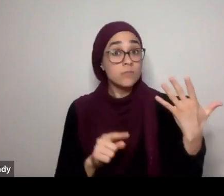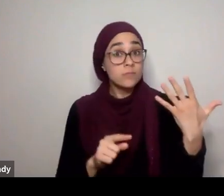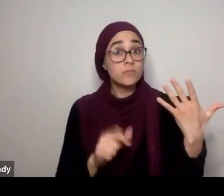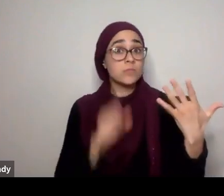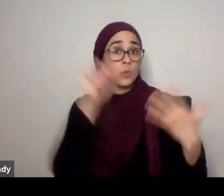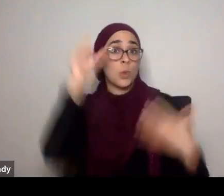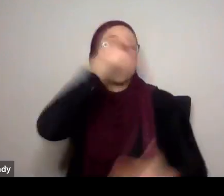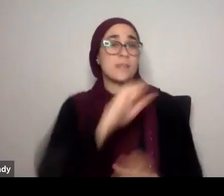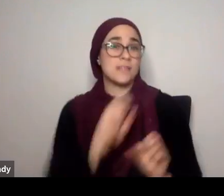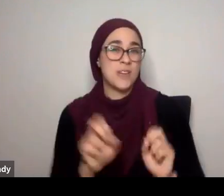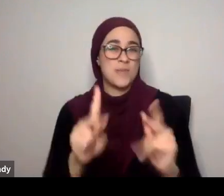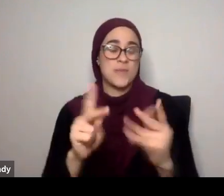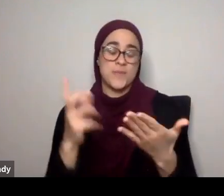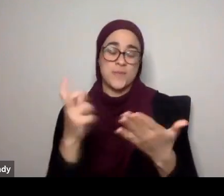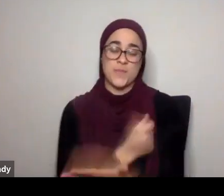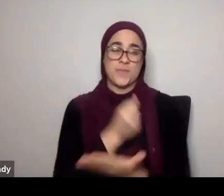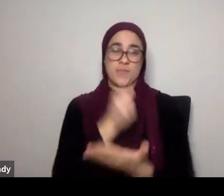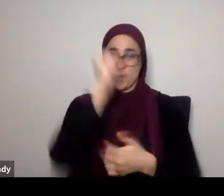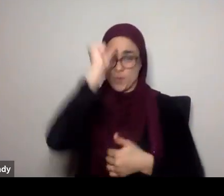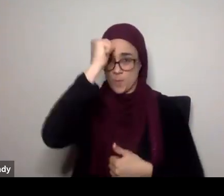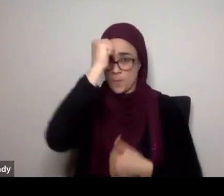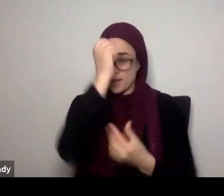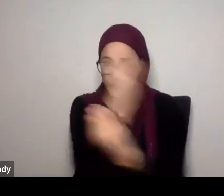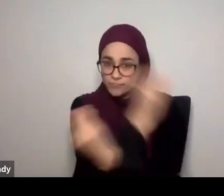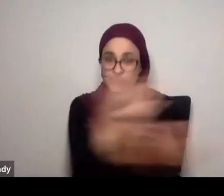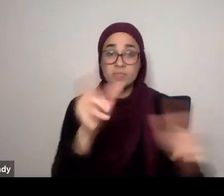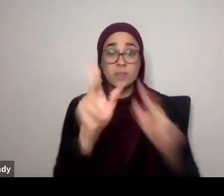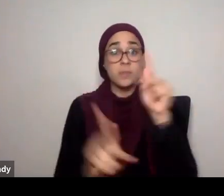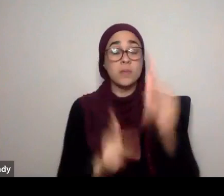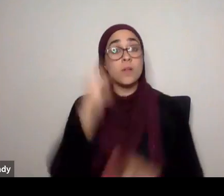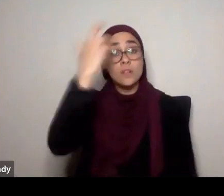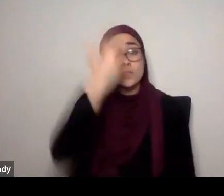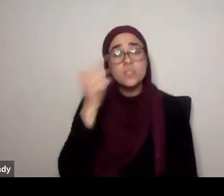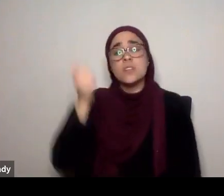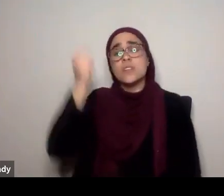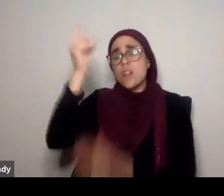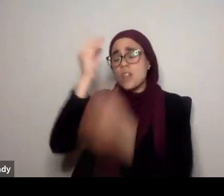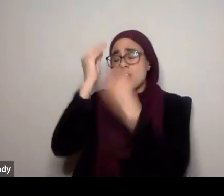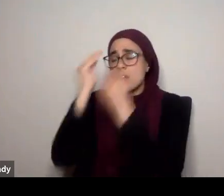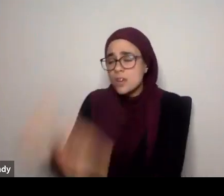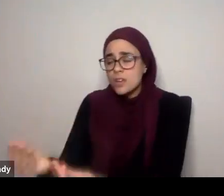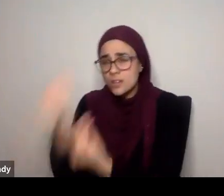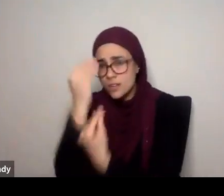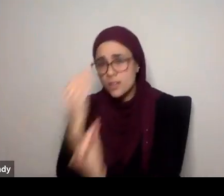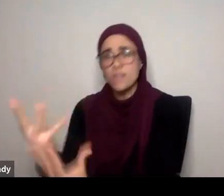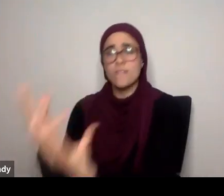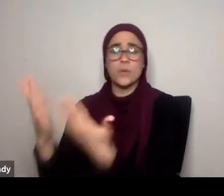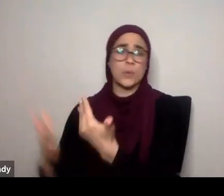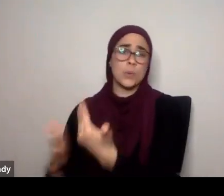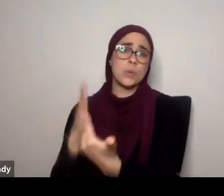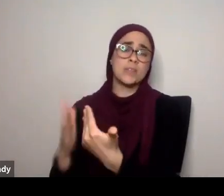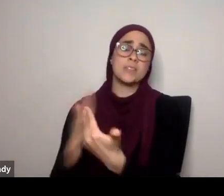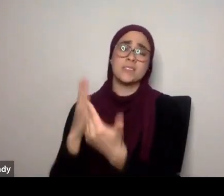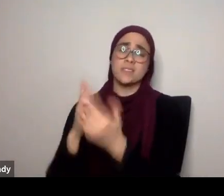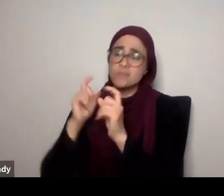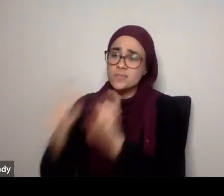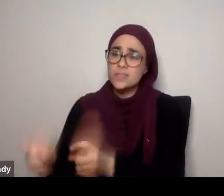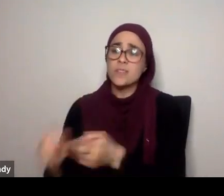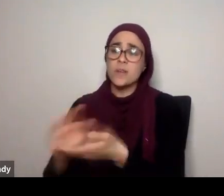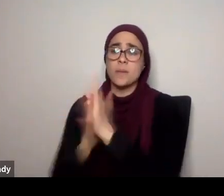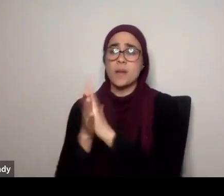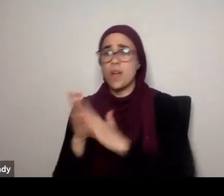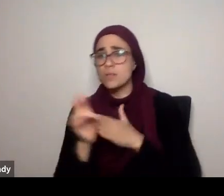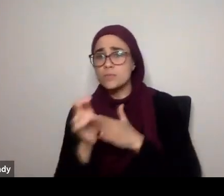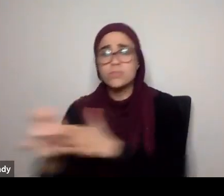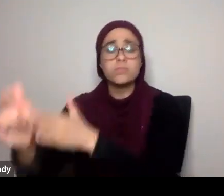Allah is making it easy for you, Allah is giving you, of these things, Allah is teaching you, Allah is taking care of, all of those things, so then you become now, the mouthpiece,